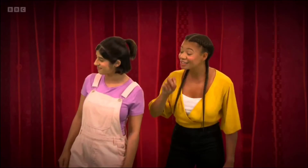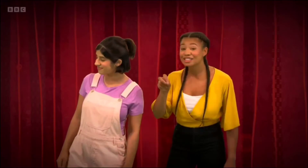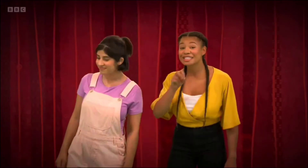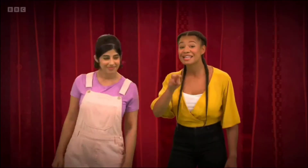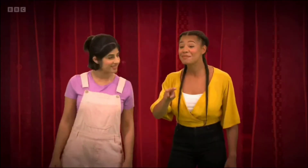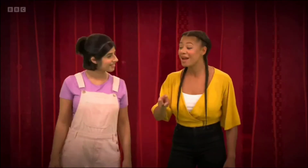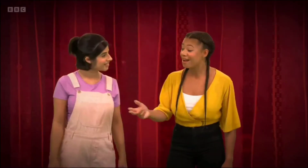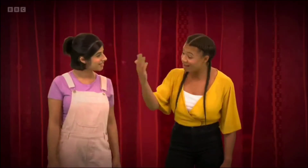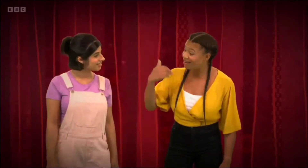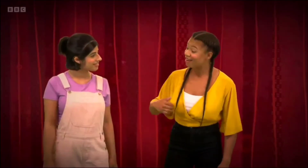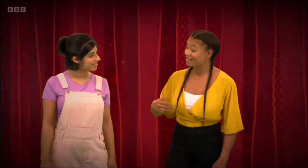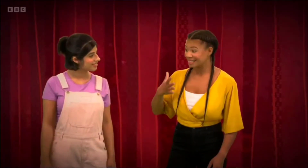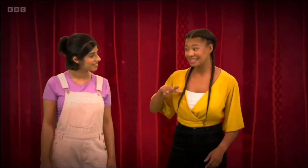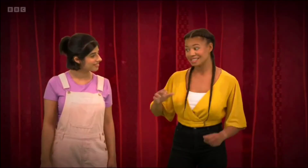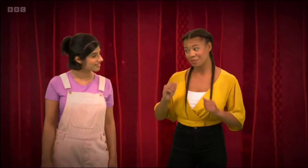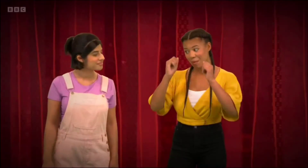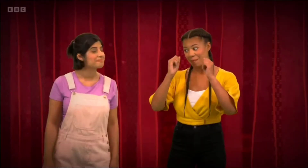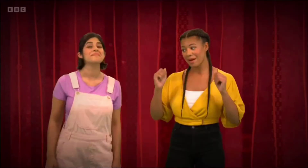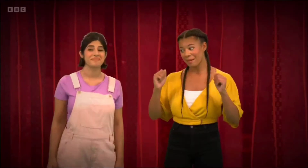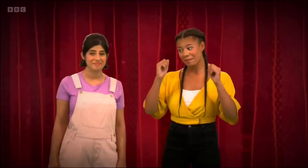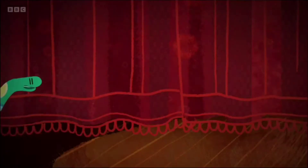Come here, Sheba. We need to warm up.